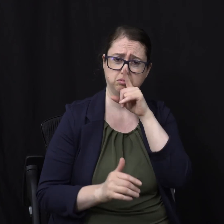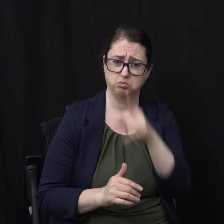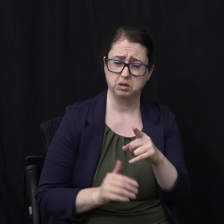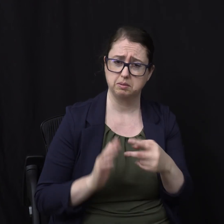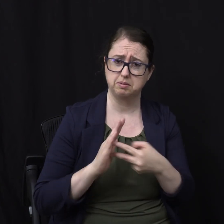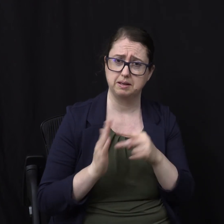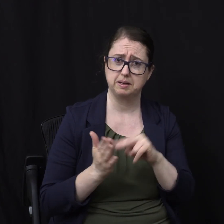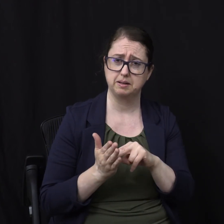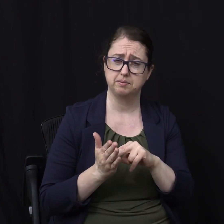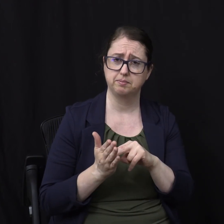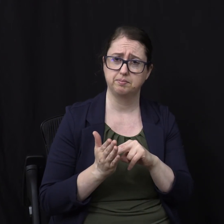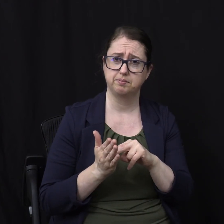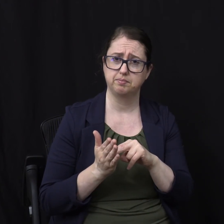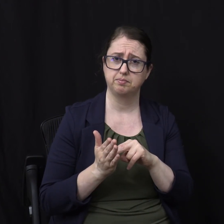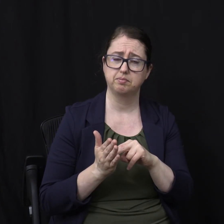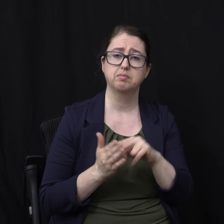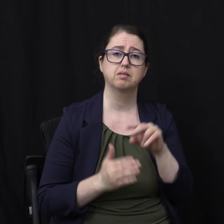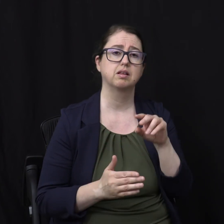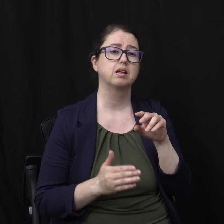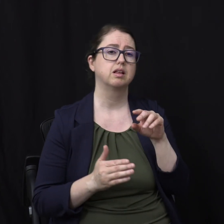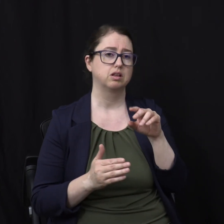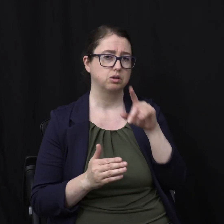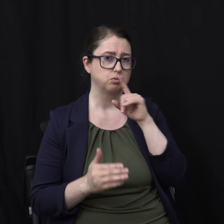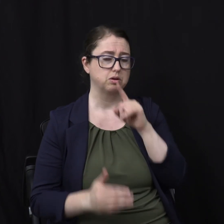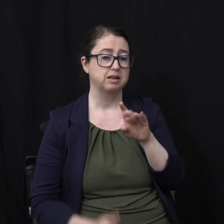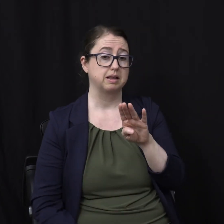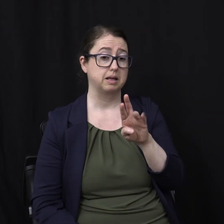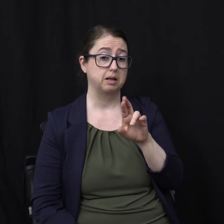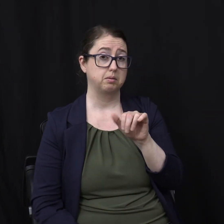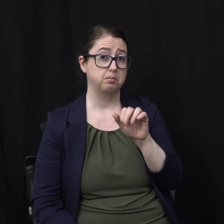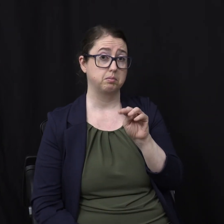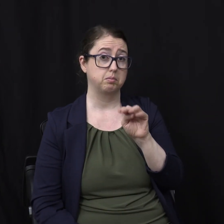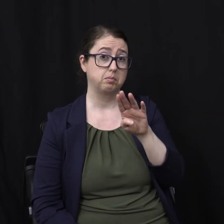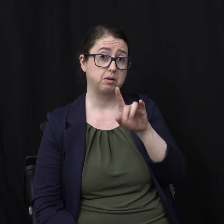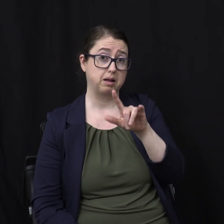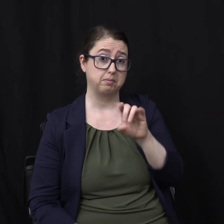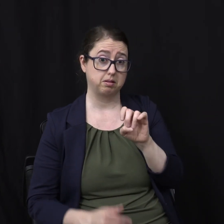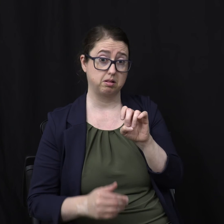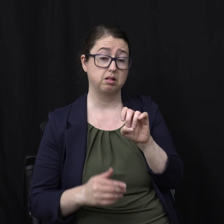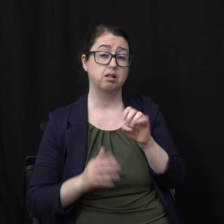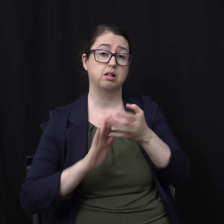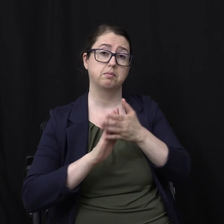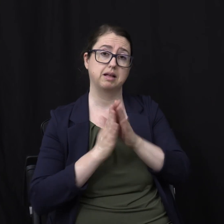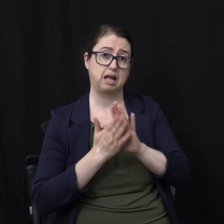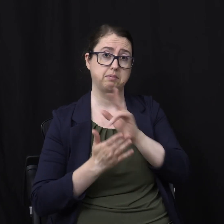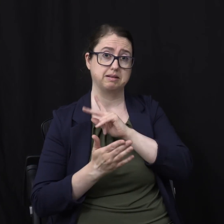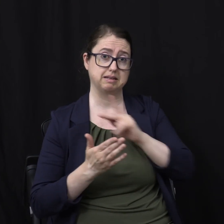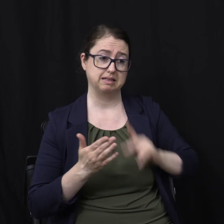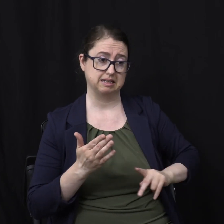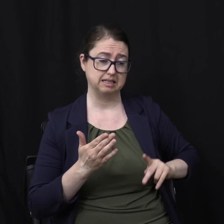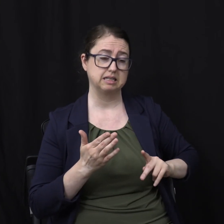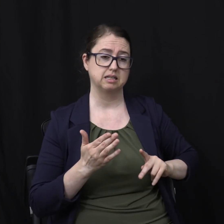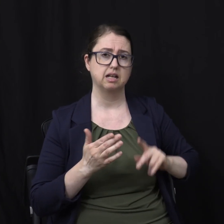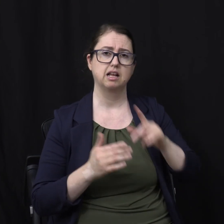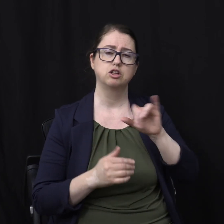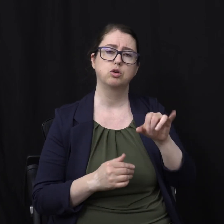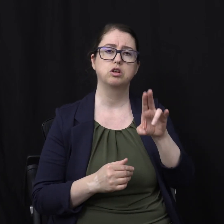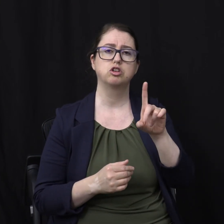meaning It's that the Bramble is asked To be king over the trees The trees ask the bramble To be king over them In Judges chapter 9